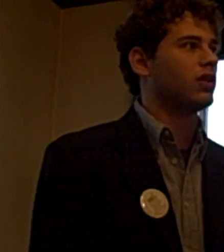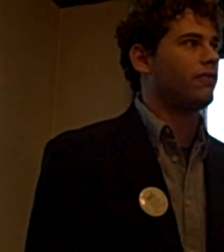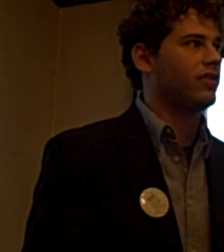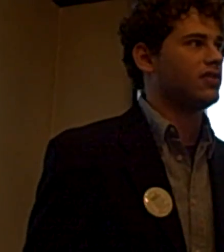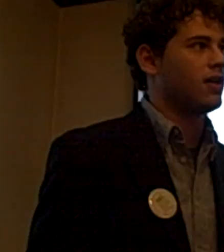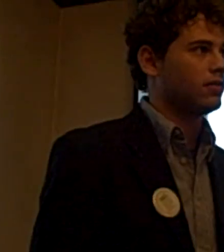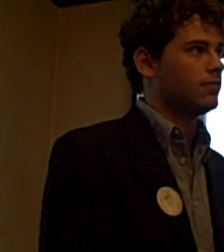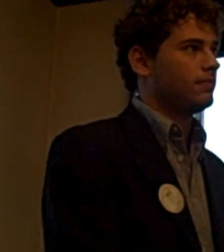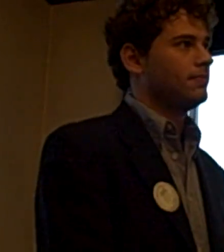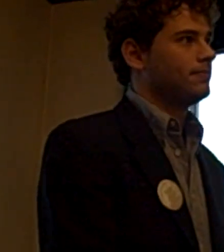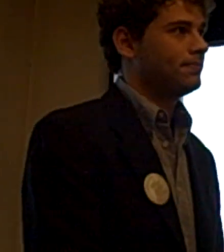of this end.